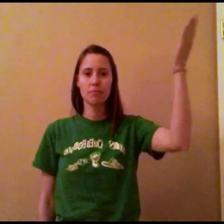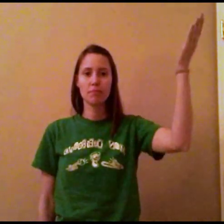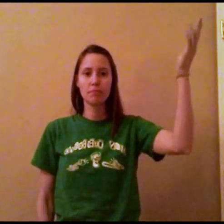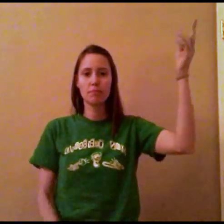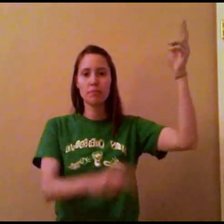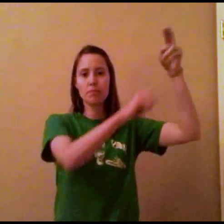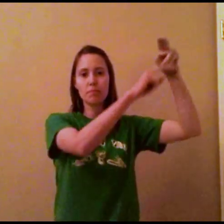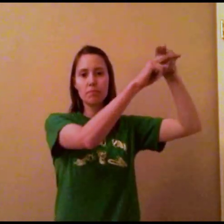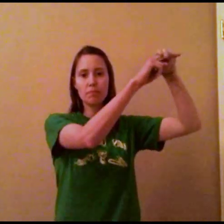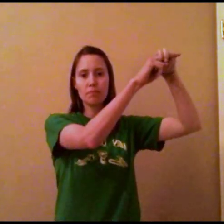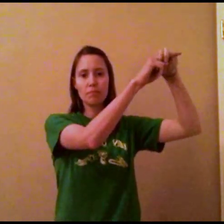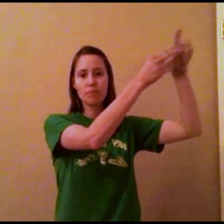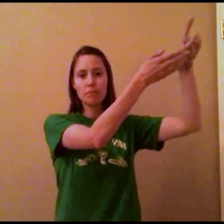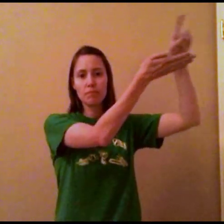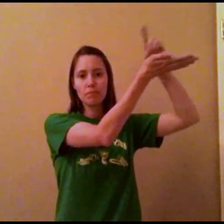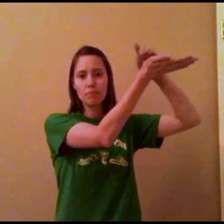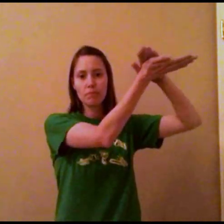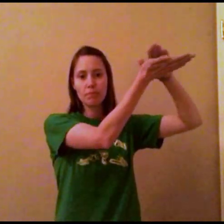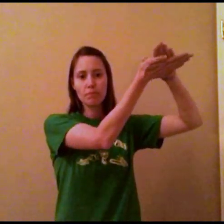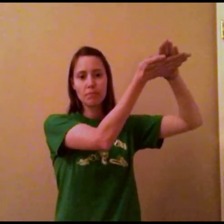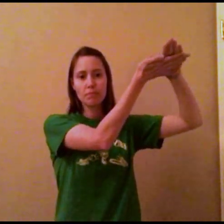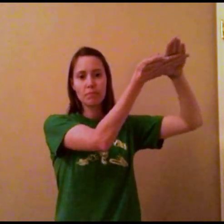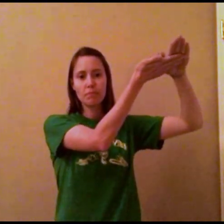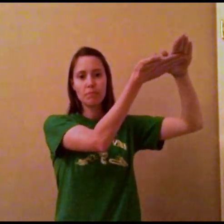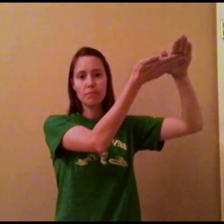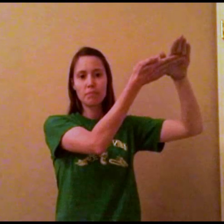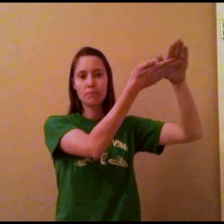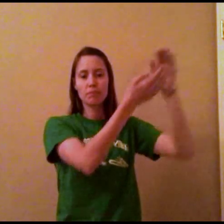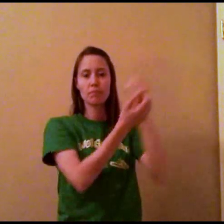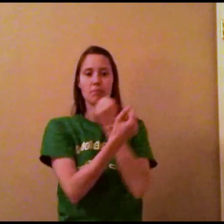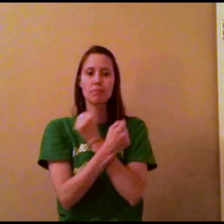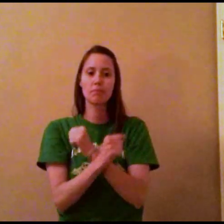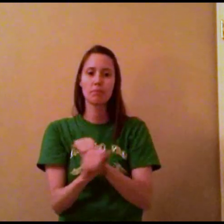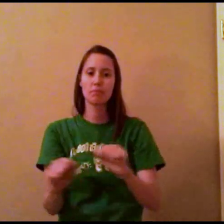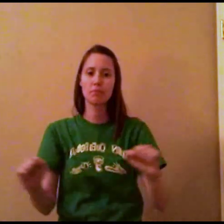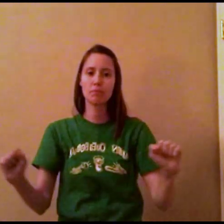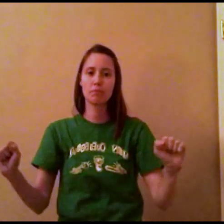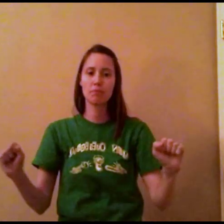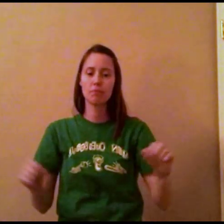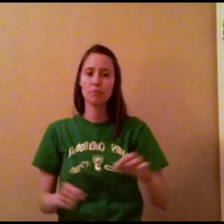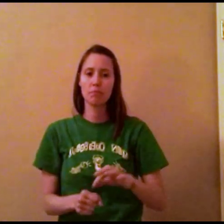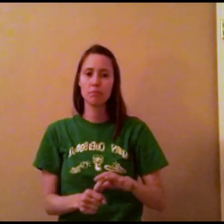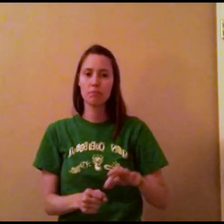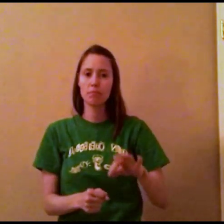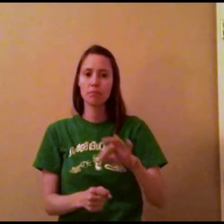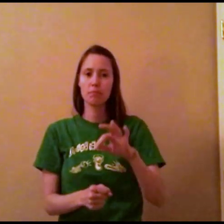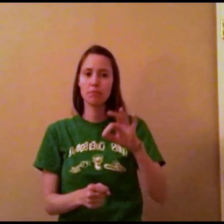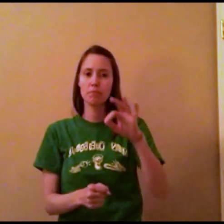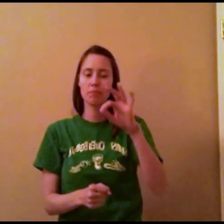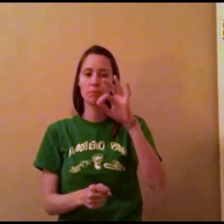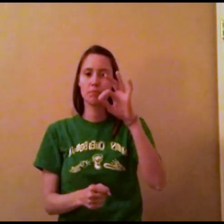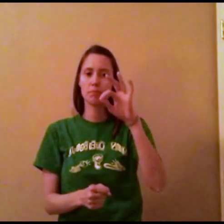his throne divine to rescue us so